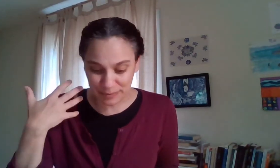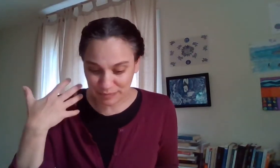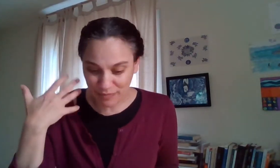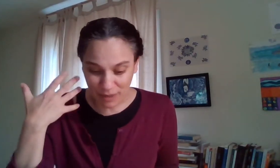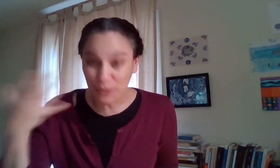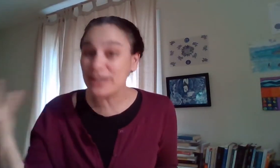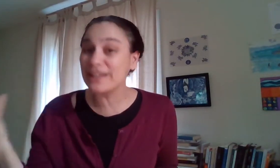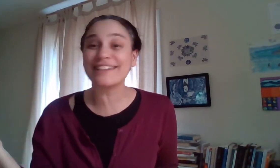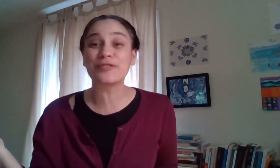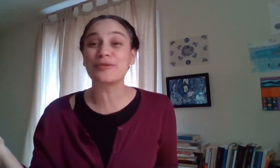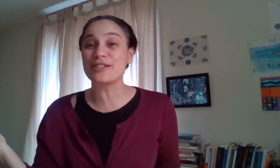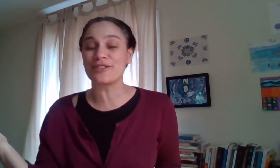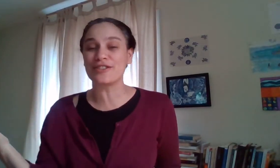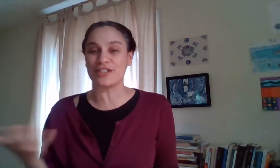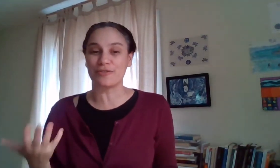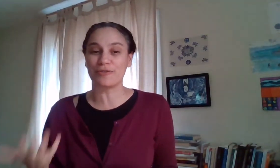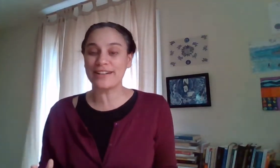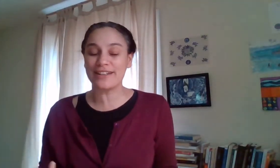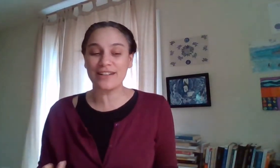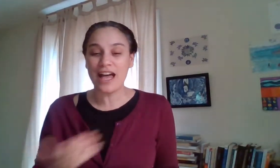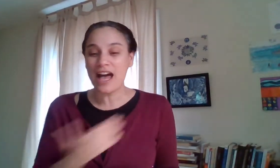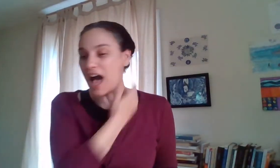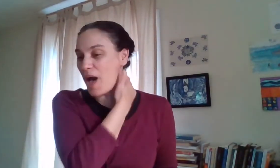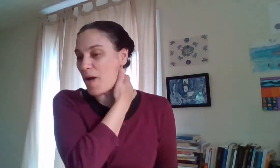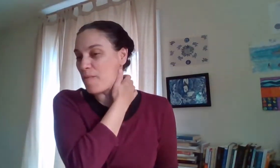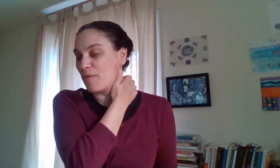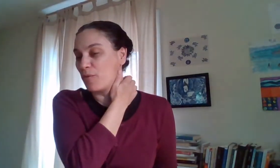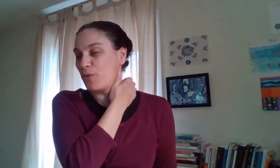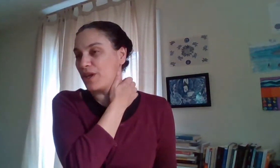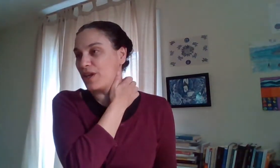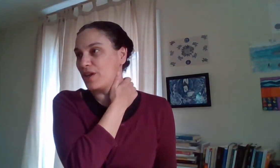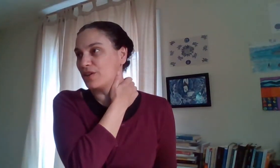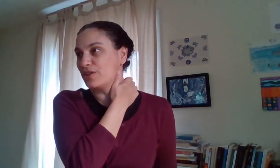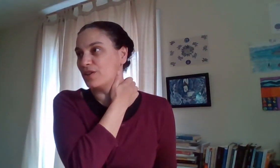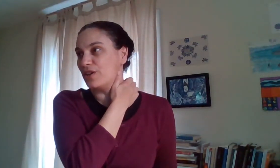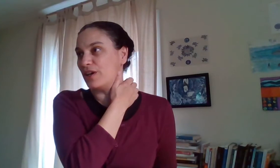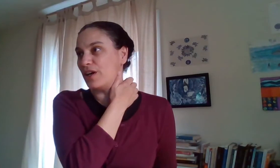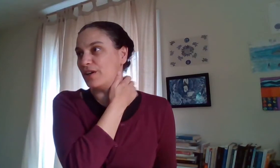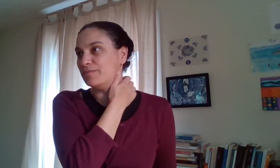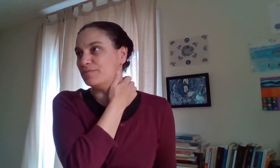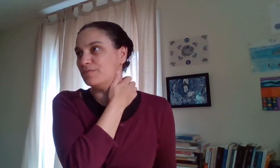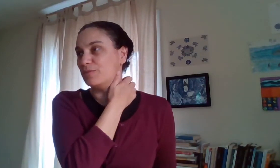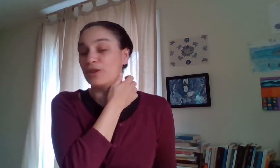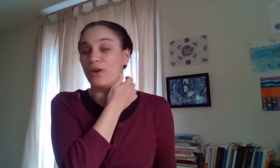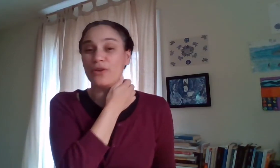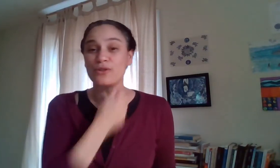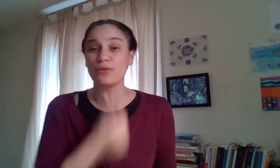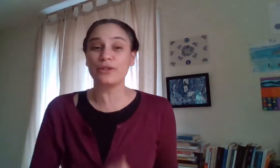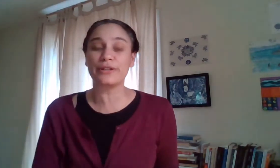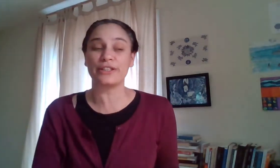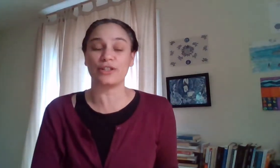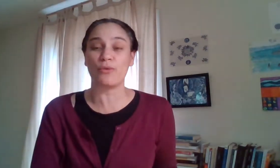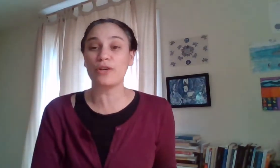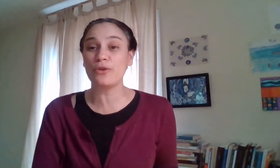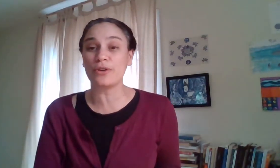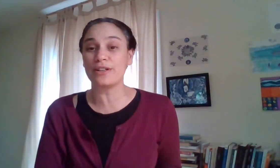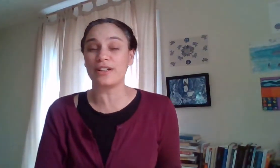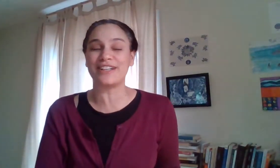brilliant research in writing um we um will also look you know when you are in the